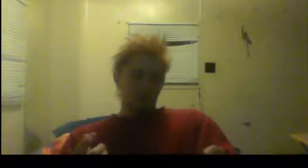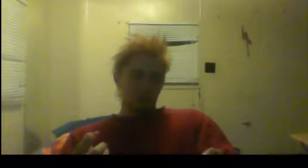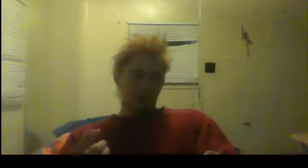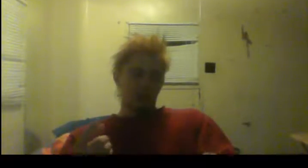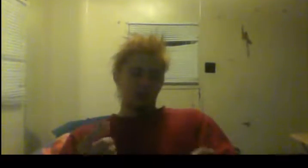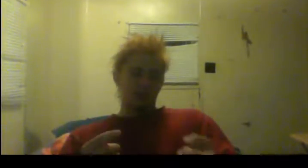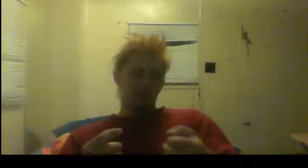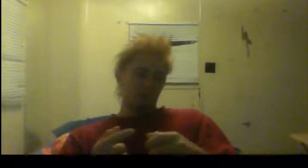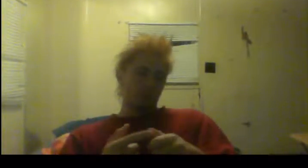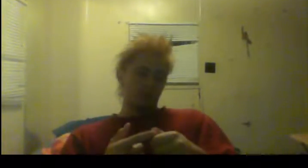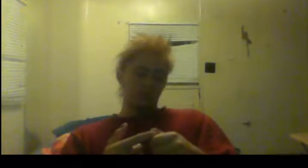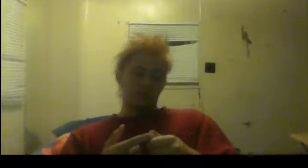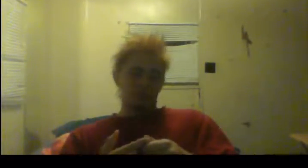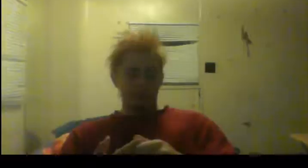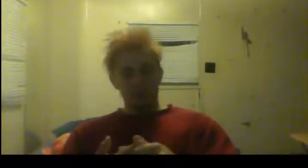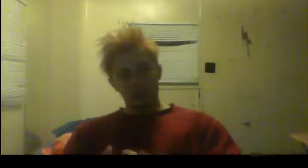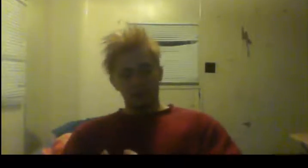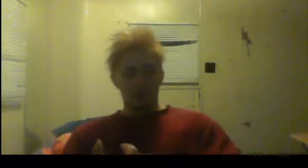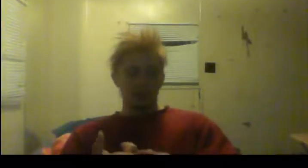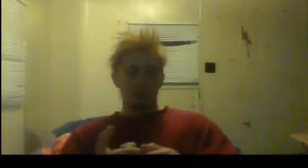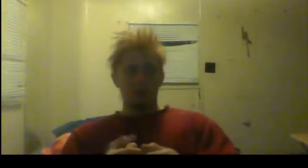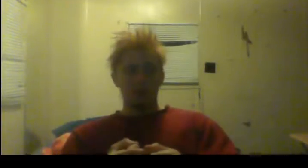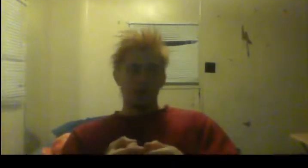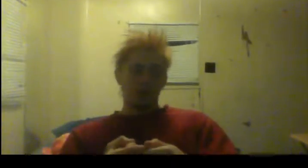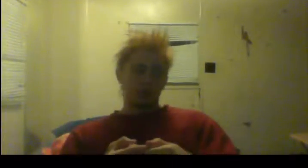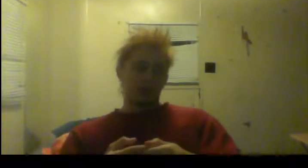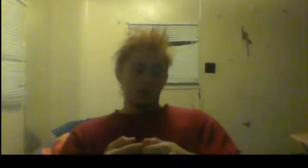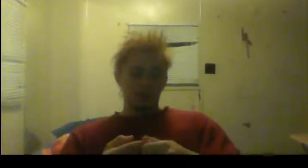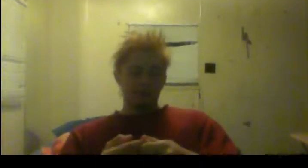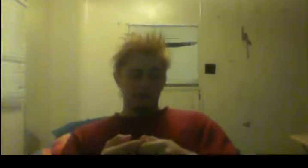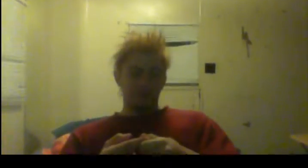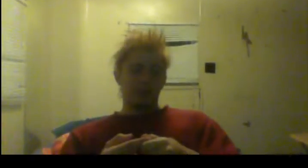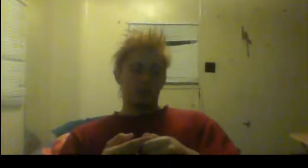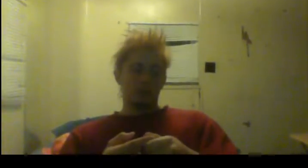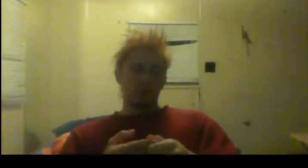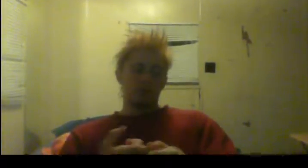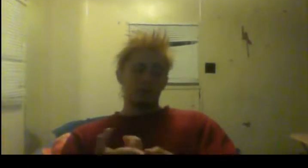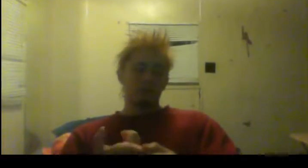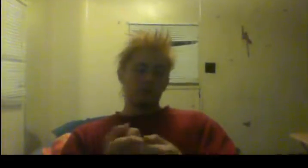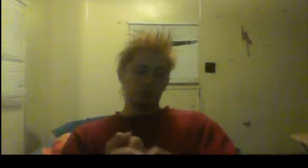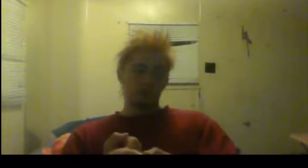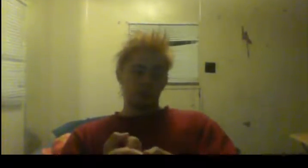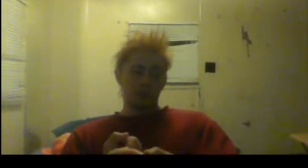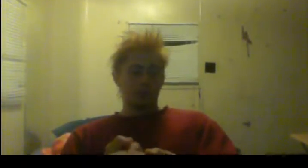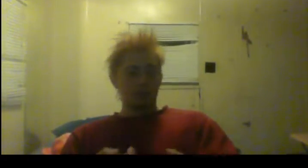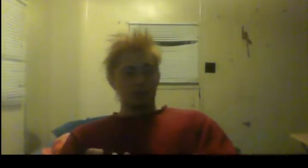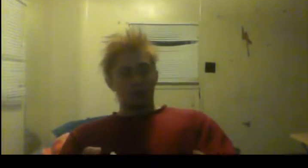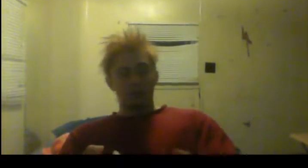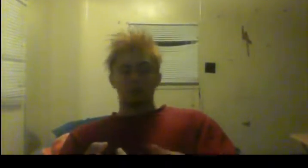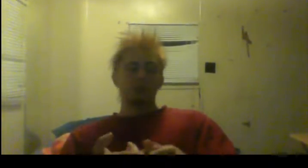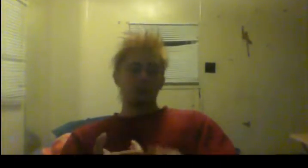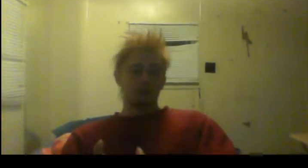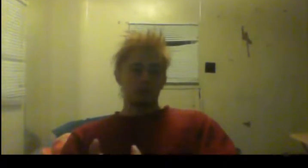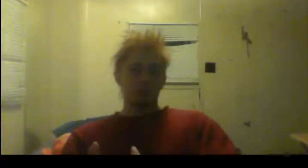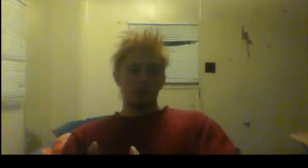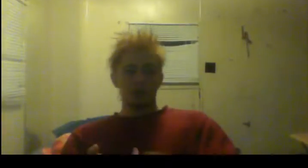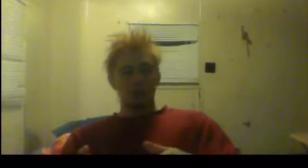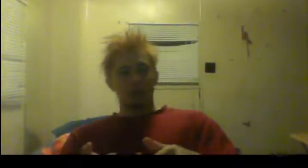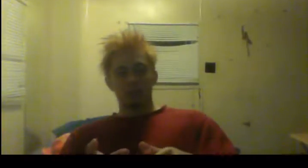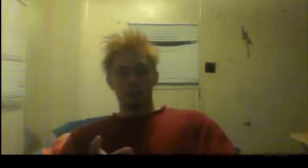And, and, and one of the third thing that will, that will definitely help you is if you don't drink, you don't smoke, you